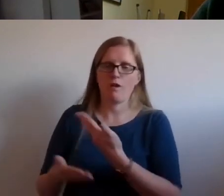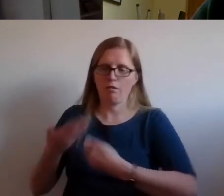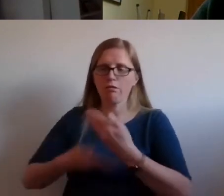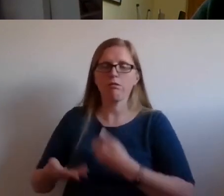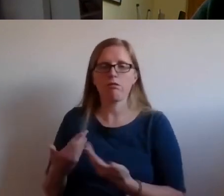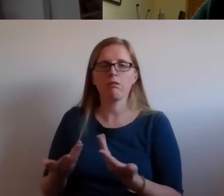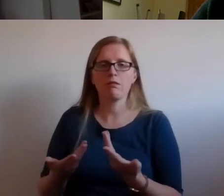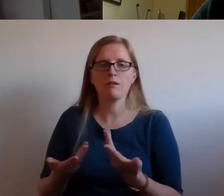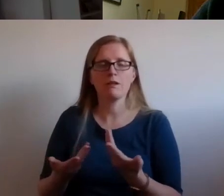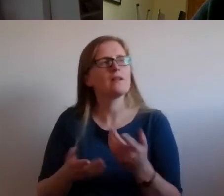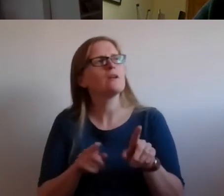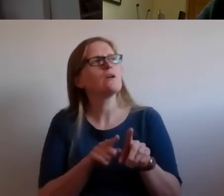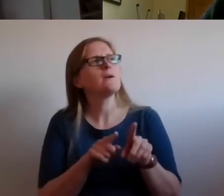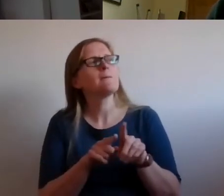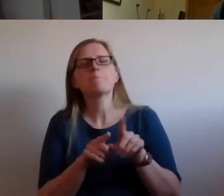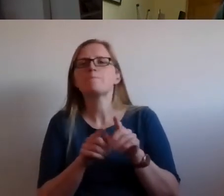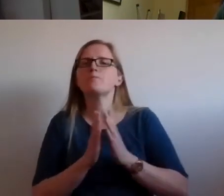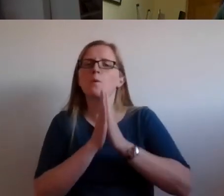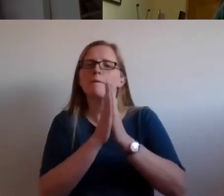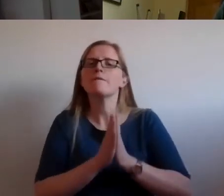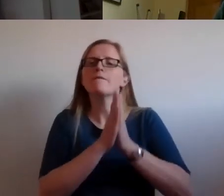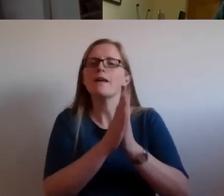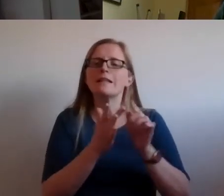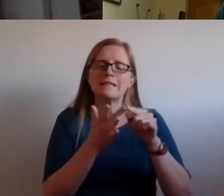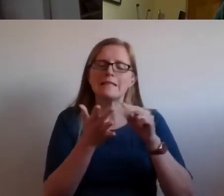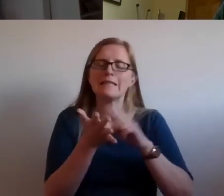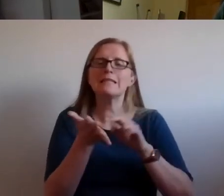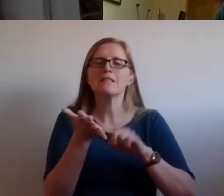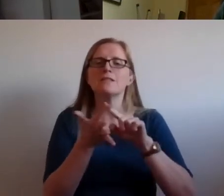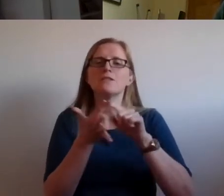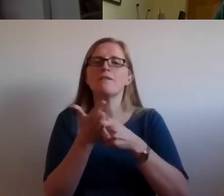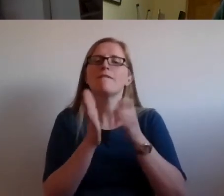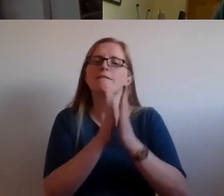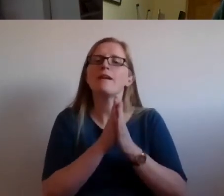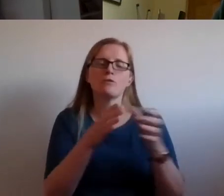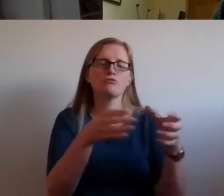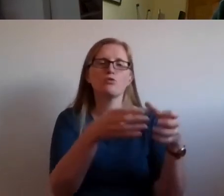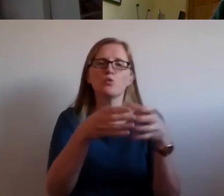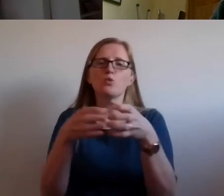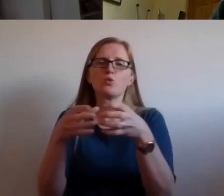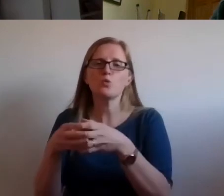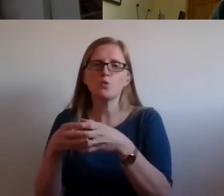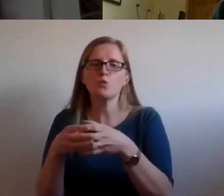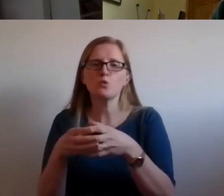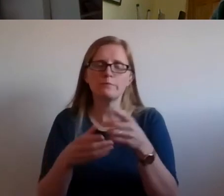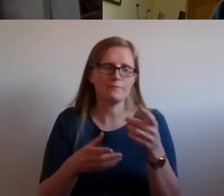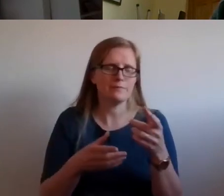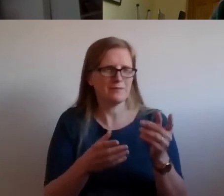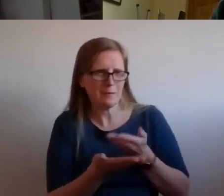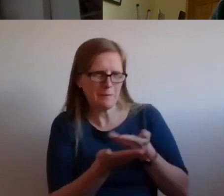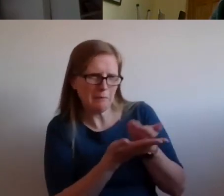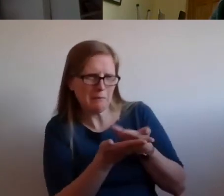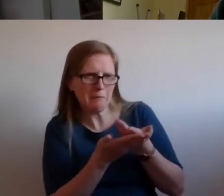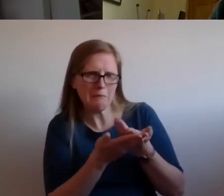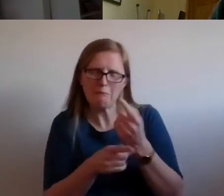And they were talking about the impact of the COVID lockdown on places of worship and cultural and